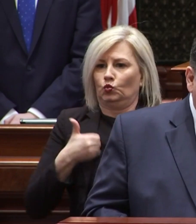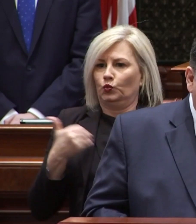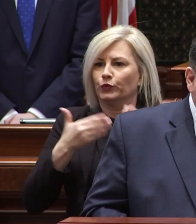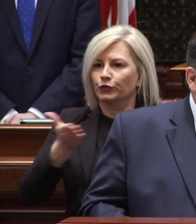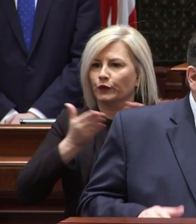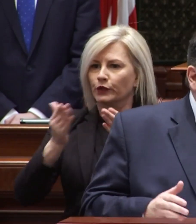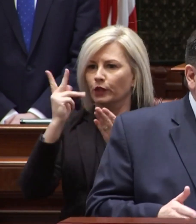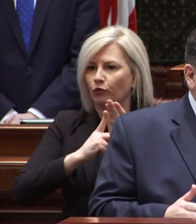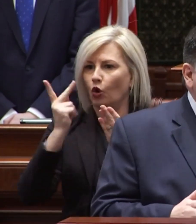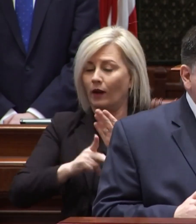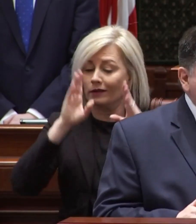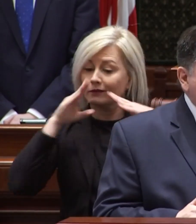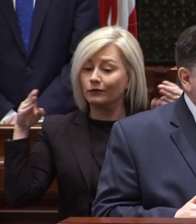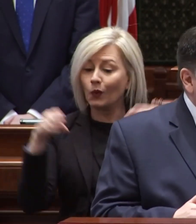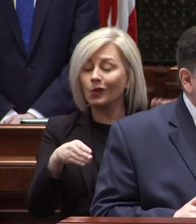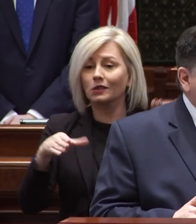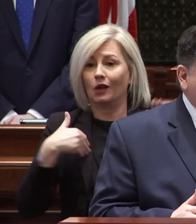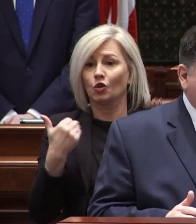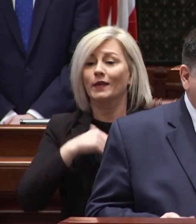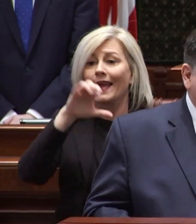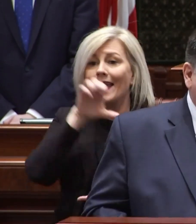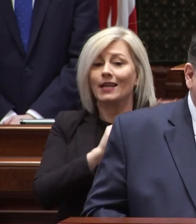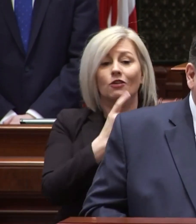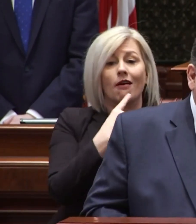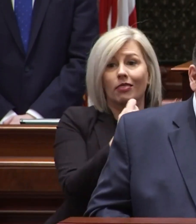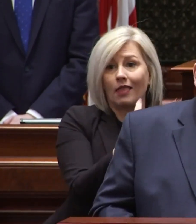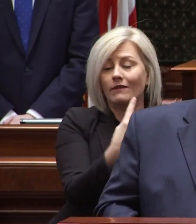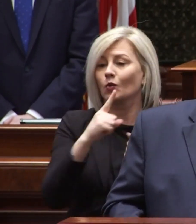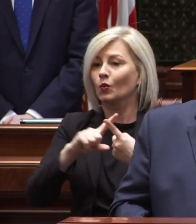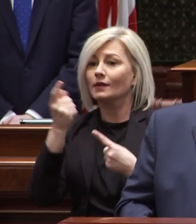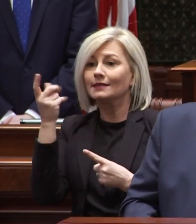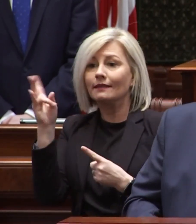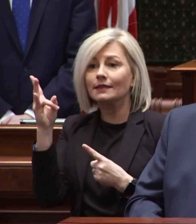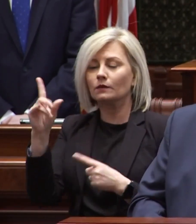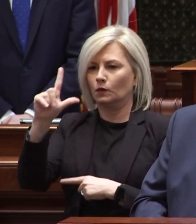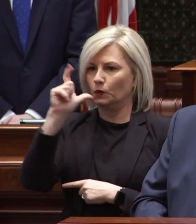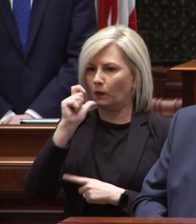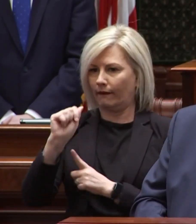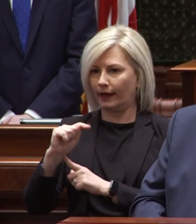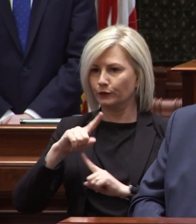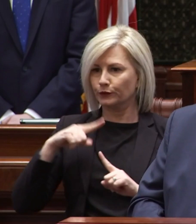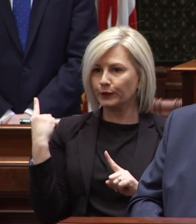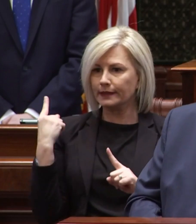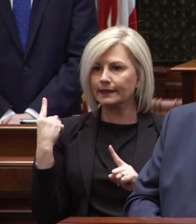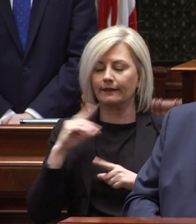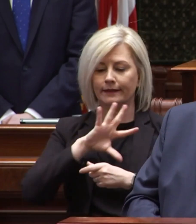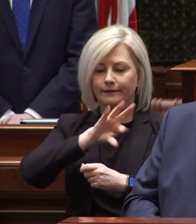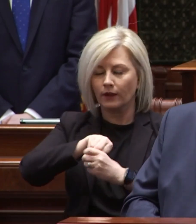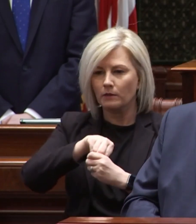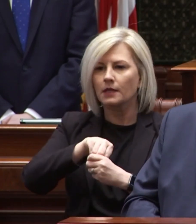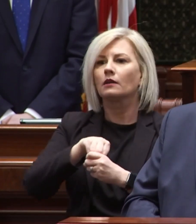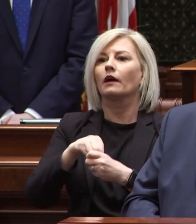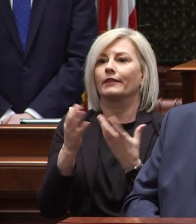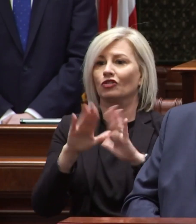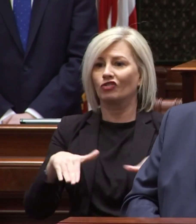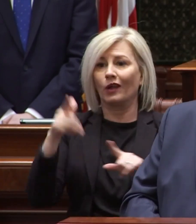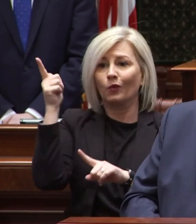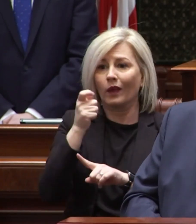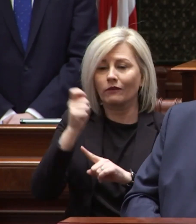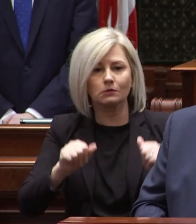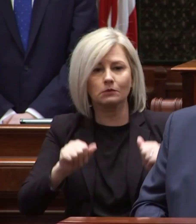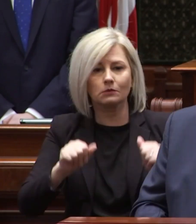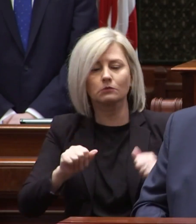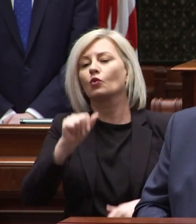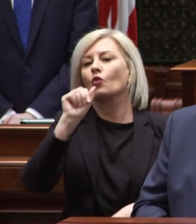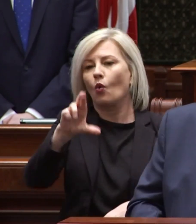services program focused on youth aged 11 to 17 who are at risk of involvement in the child welfare system